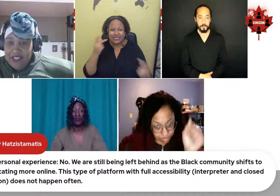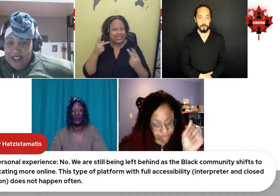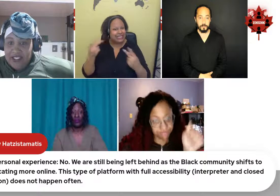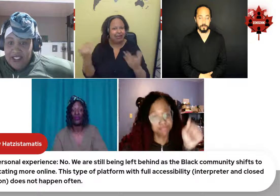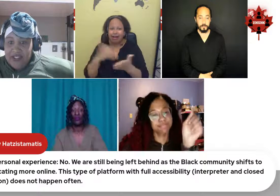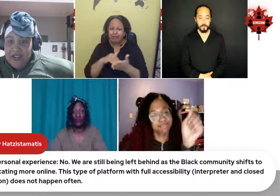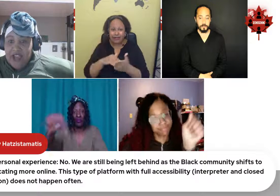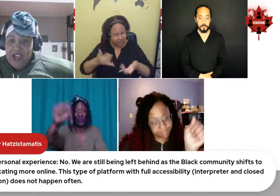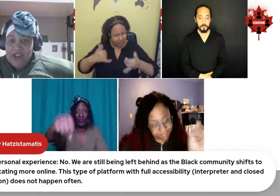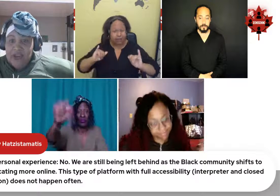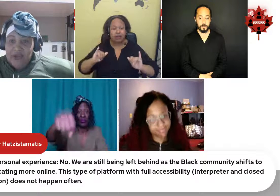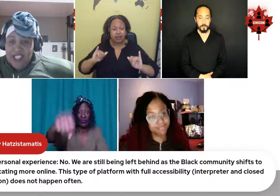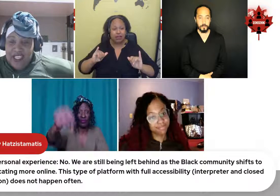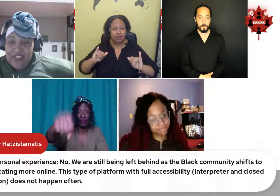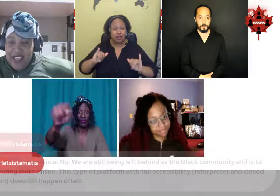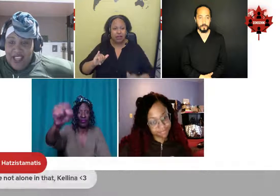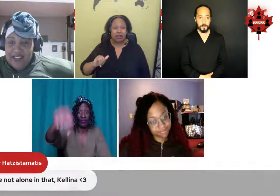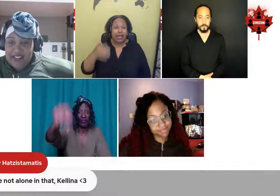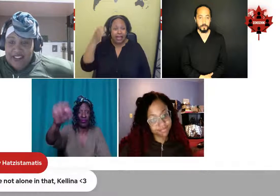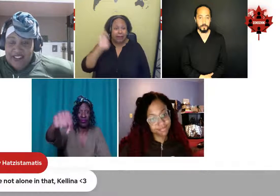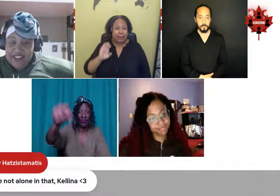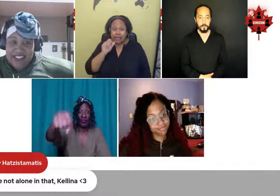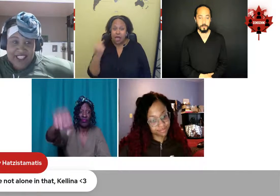You're not alone in that, Kalina.